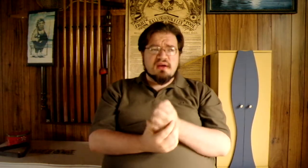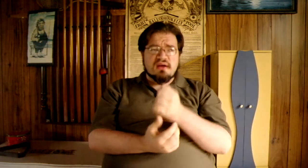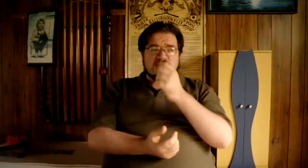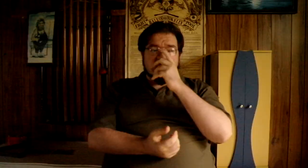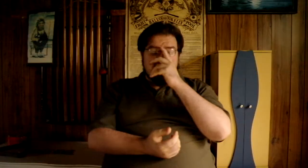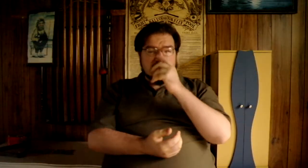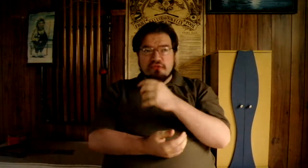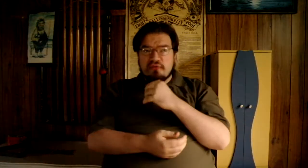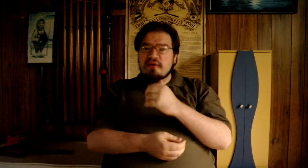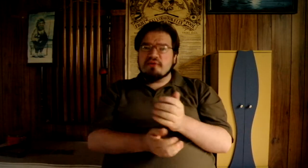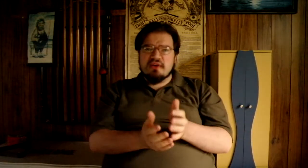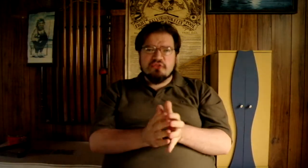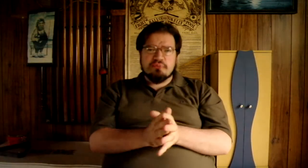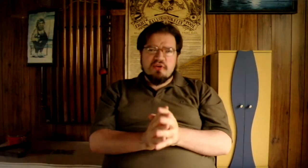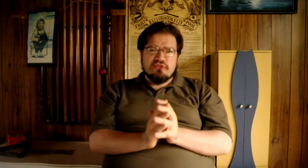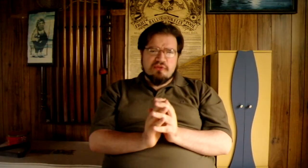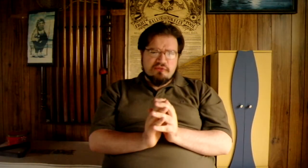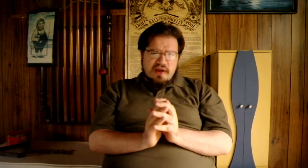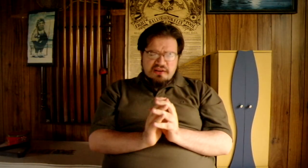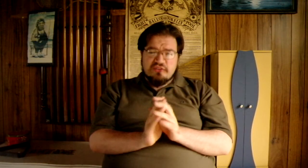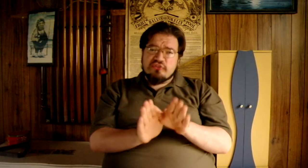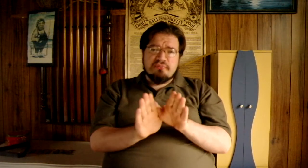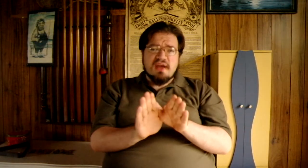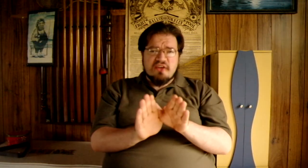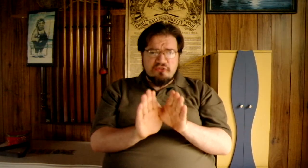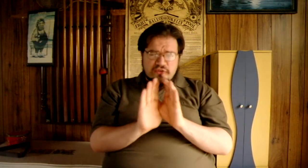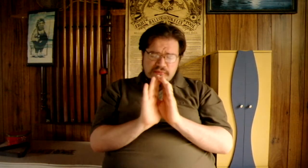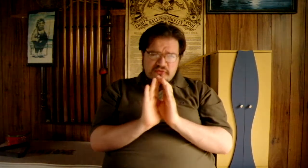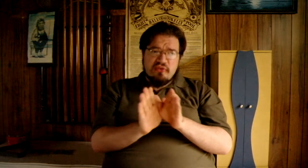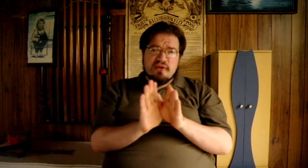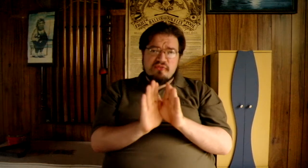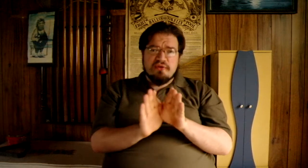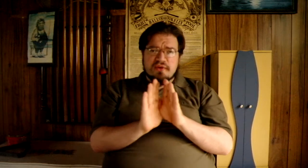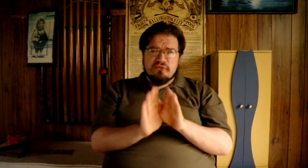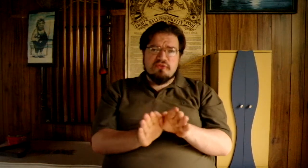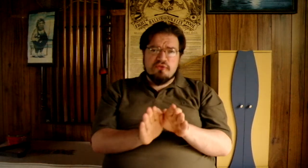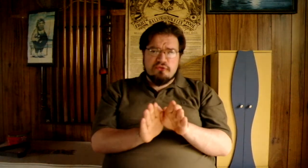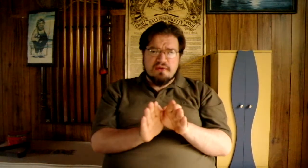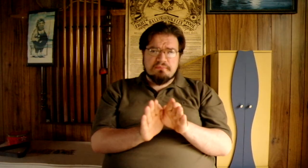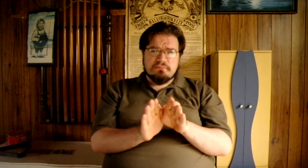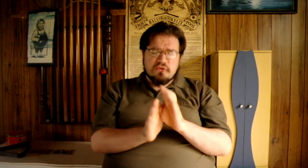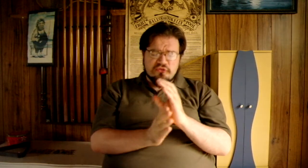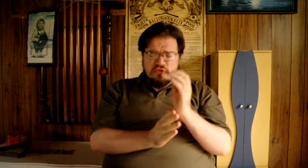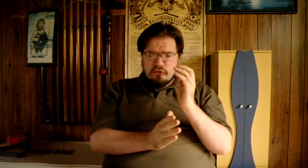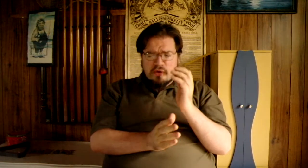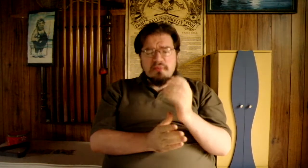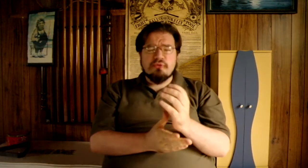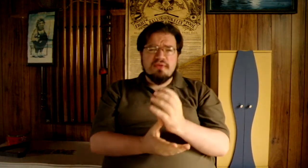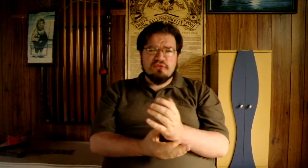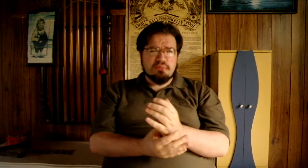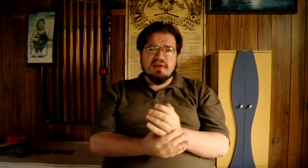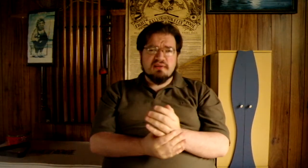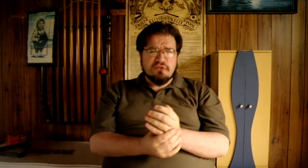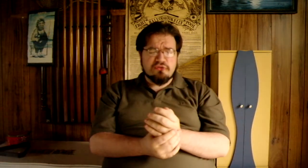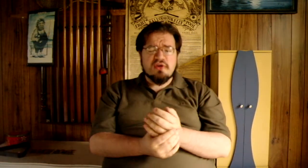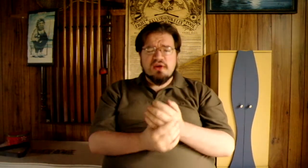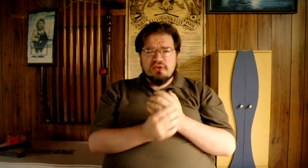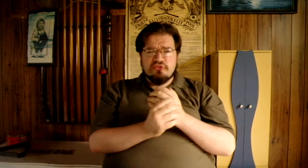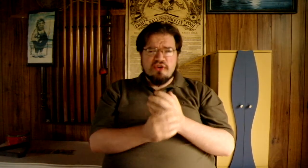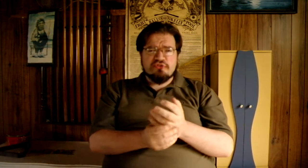It's just very very expressive and in some cases it can be very very confusing. So I'm doing this playlist just to